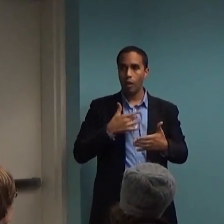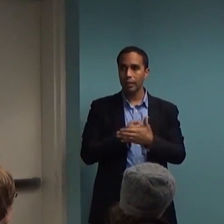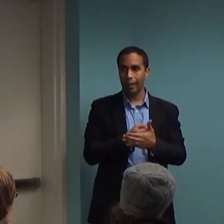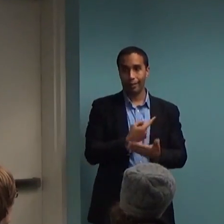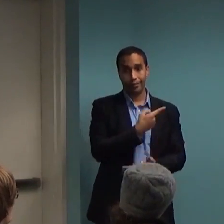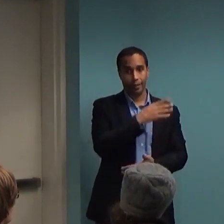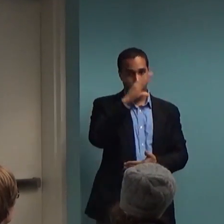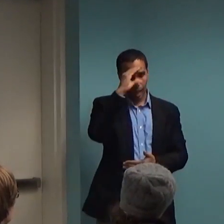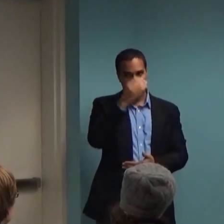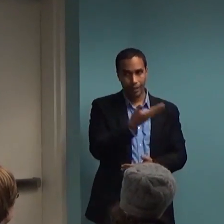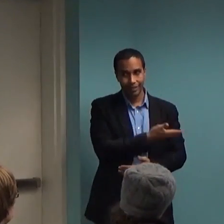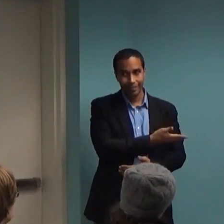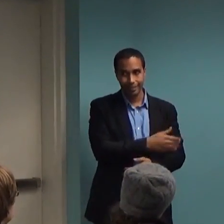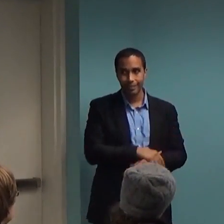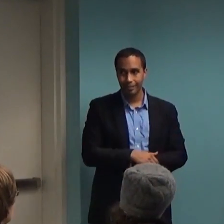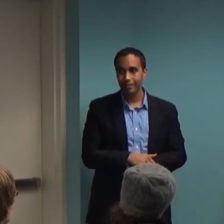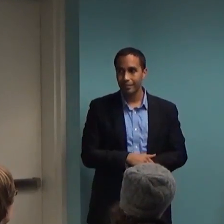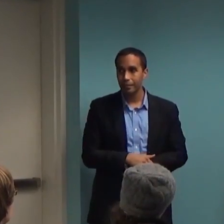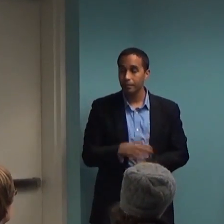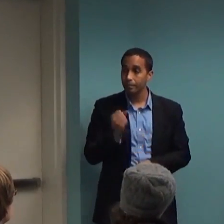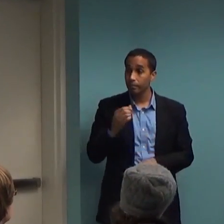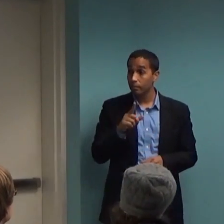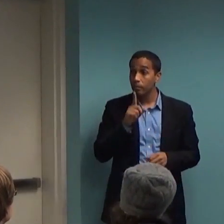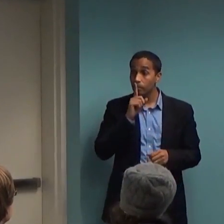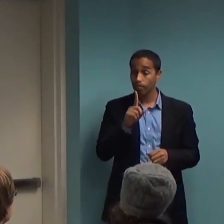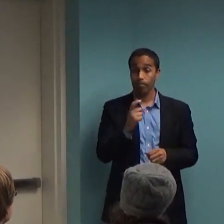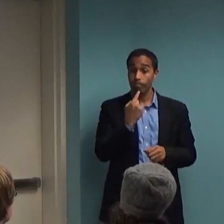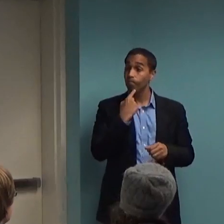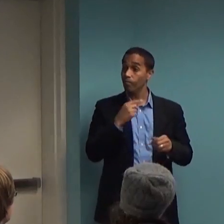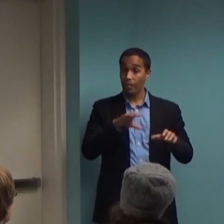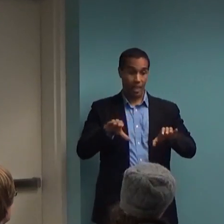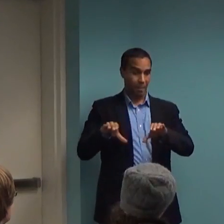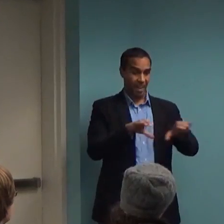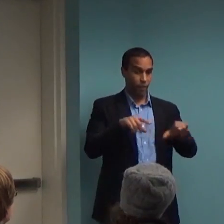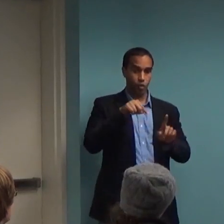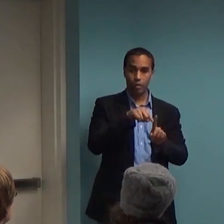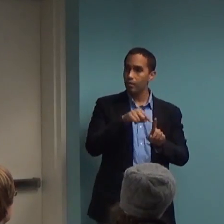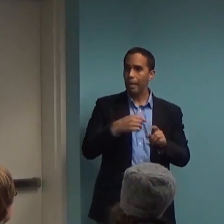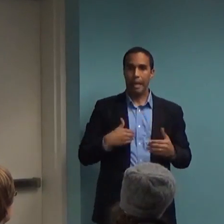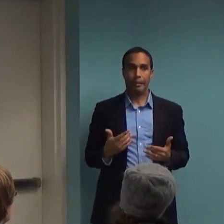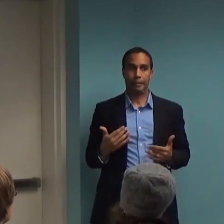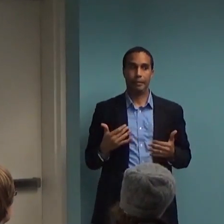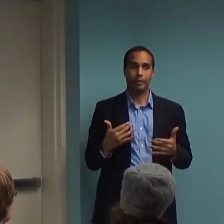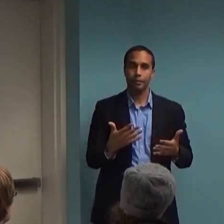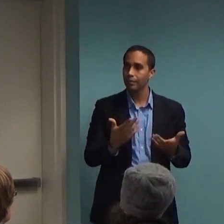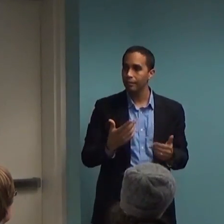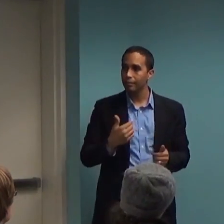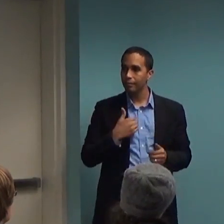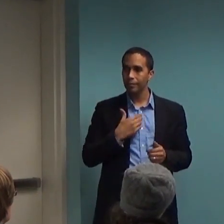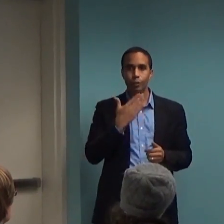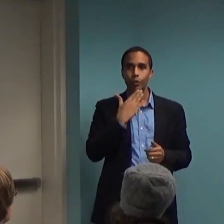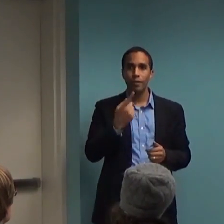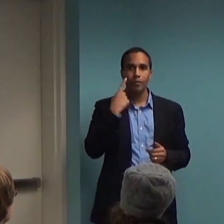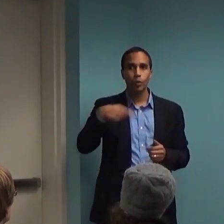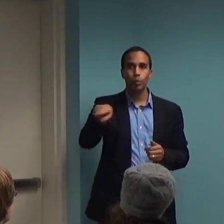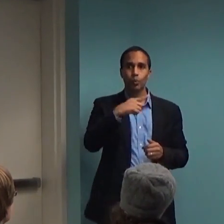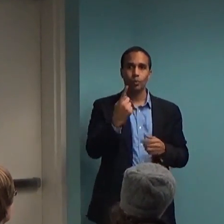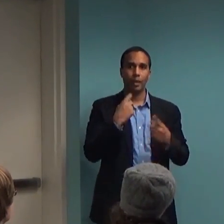So, very, very serious issues. I'm moving along at a pretty good clip here, so that's good. We'll have some time, we'll have plenty of time for questions, by the way. So,